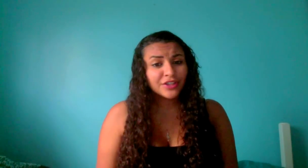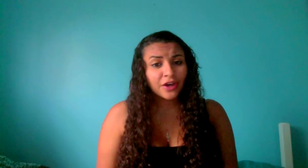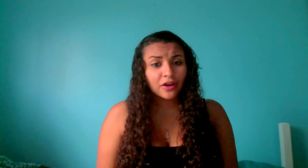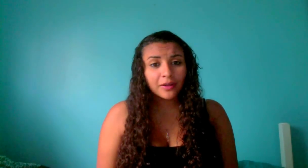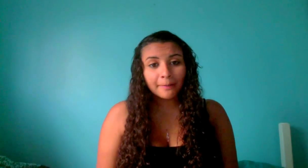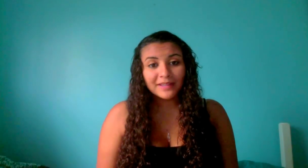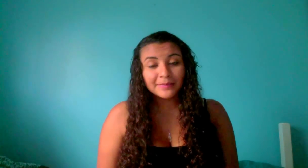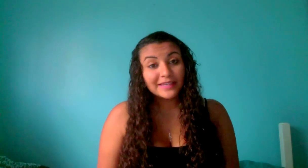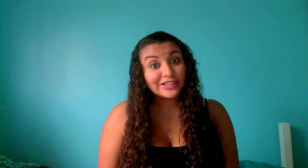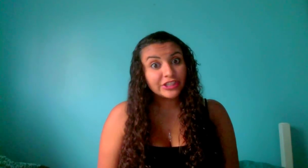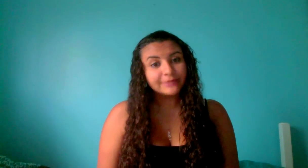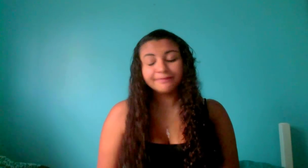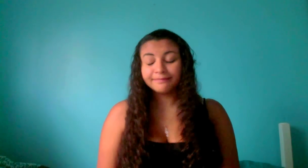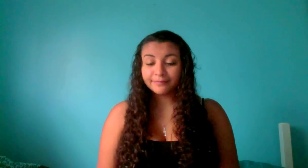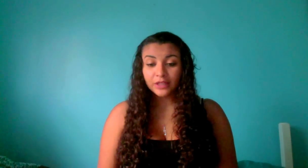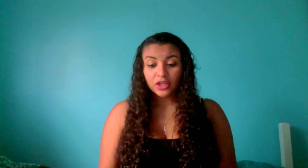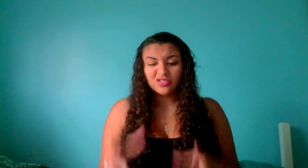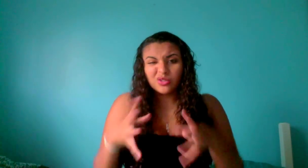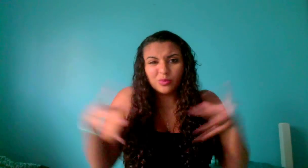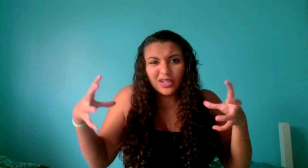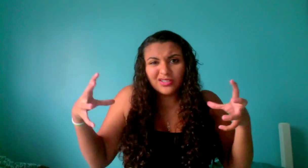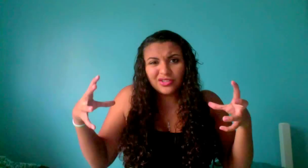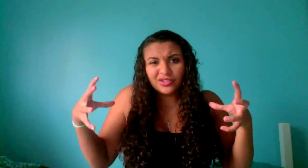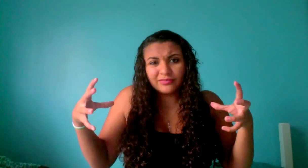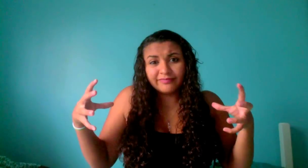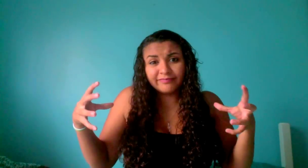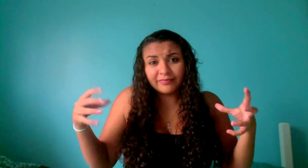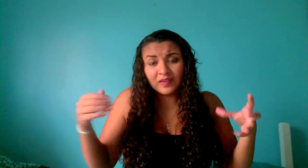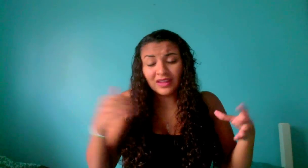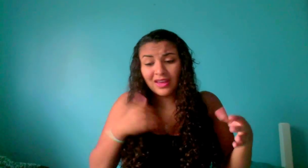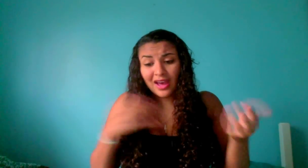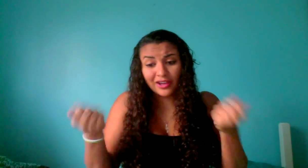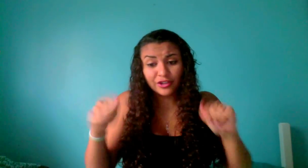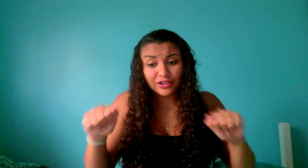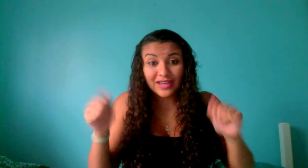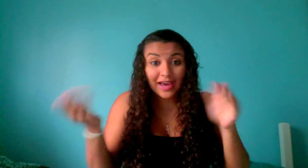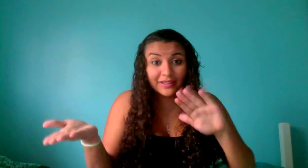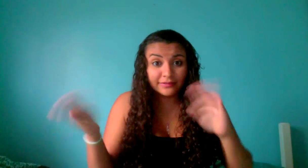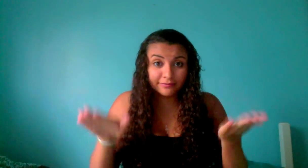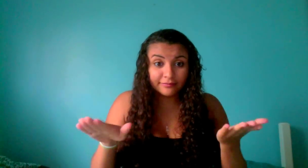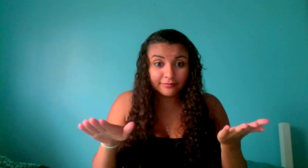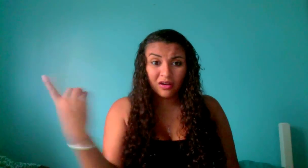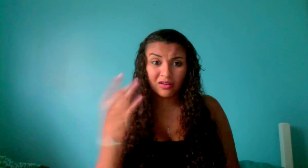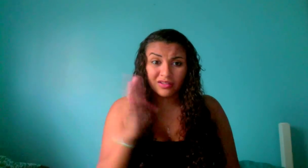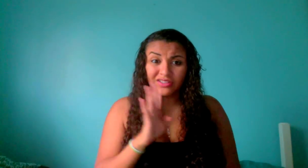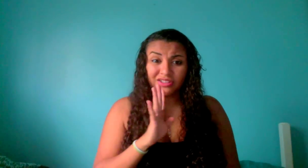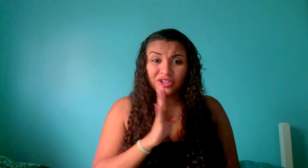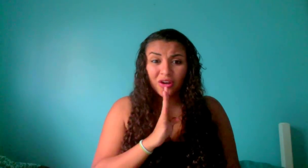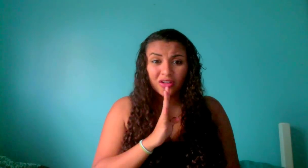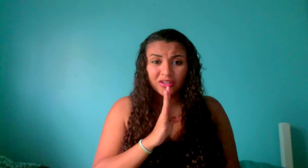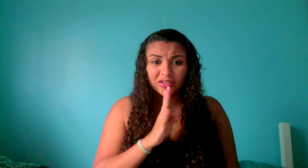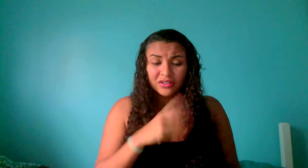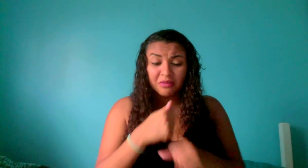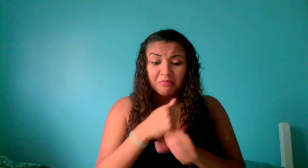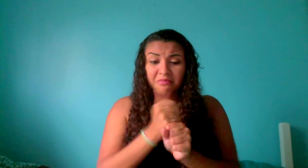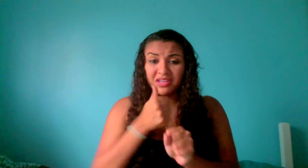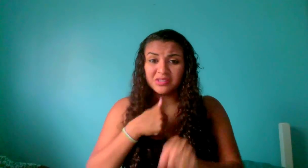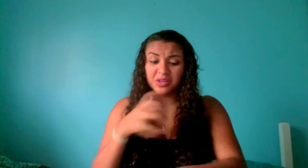talk makes me itching too much i could die all this talk makes me